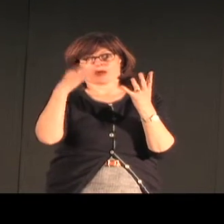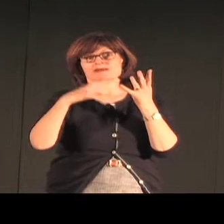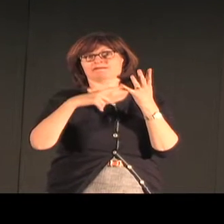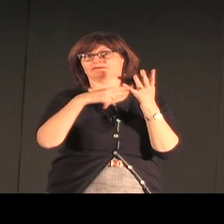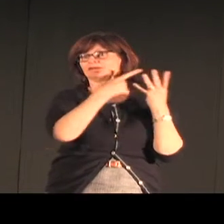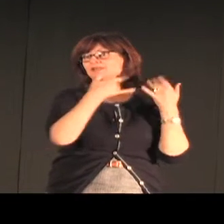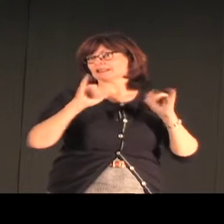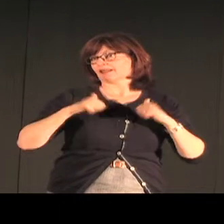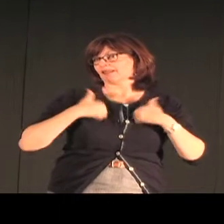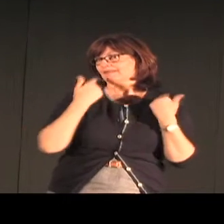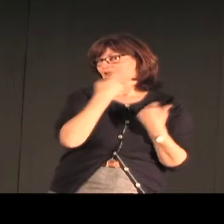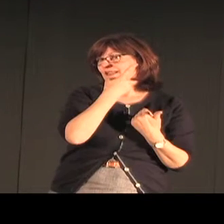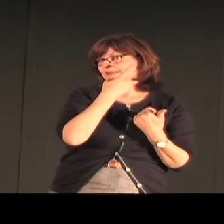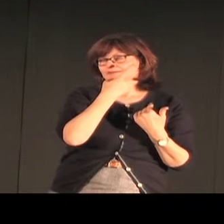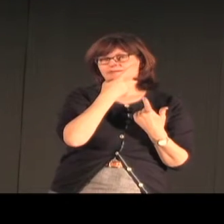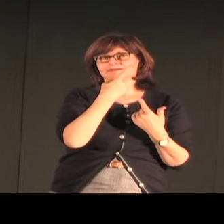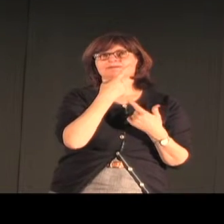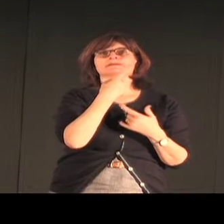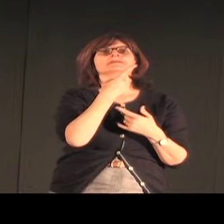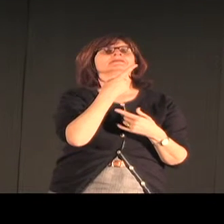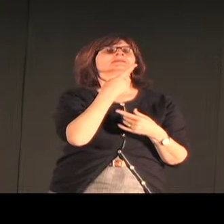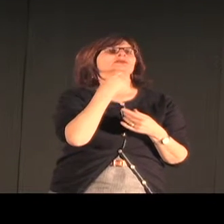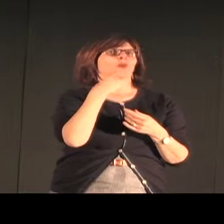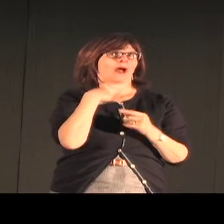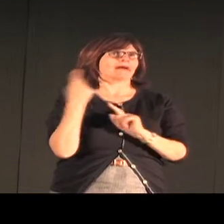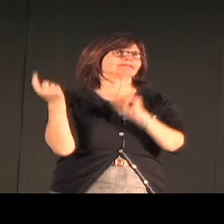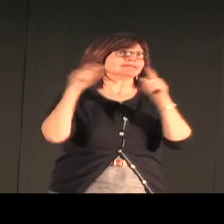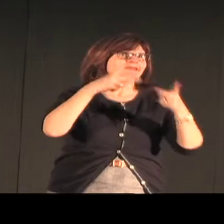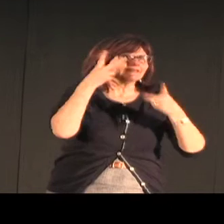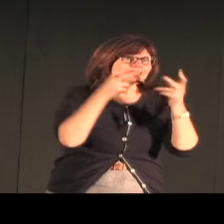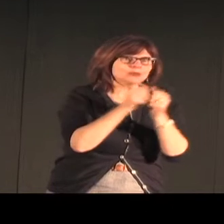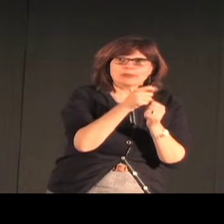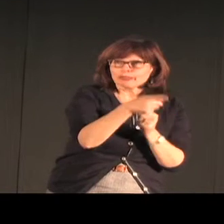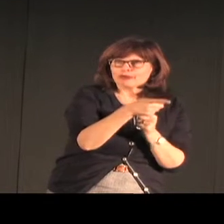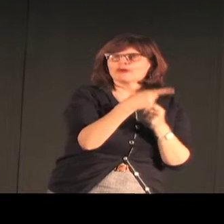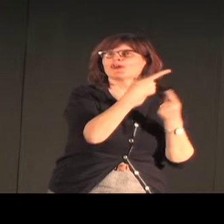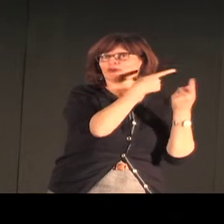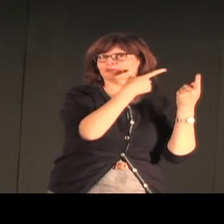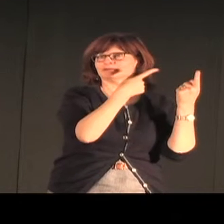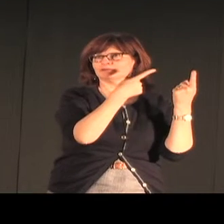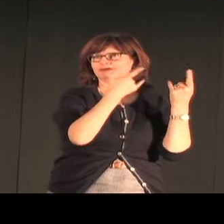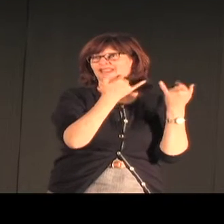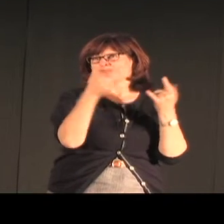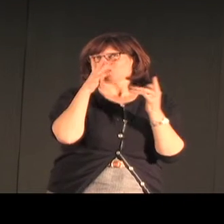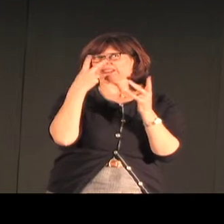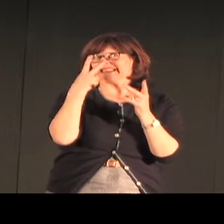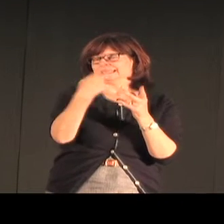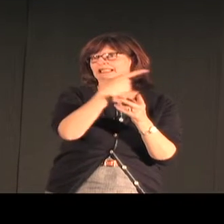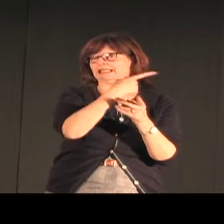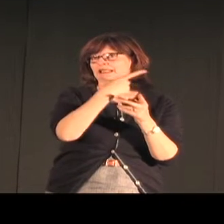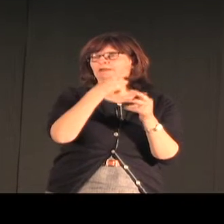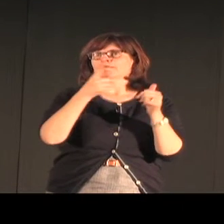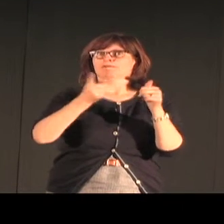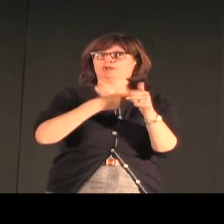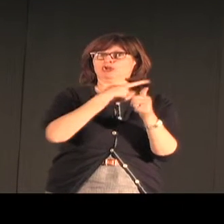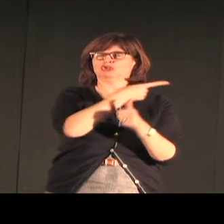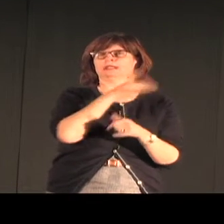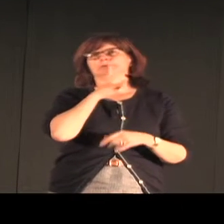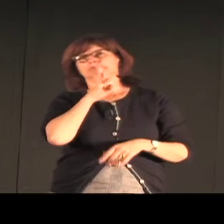But this woman in the video is the widow of one of those brothers. And I went to visit with her and I'm going to show you a